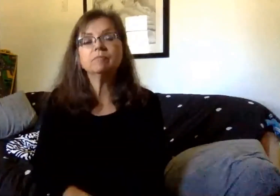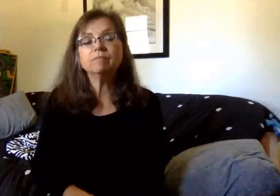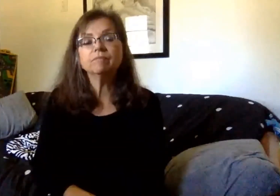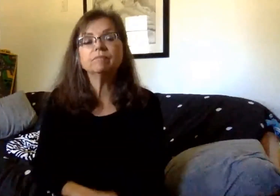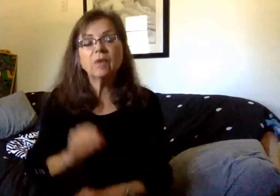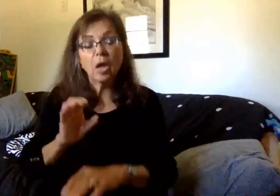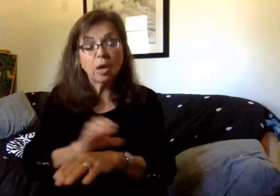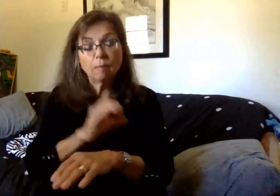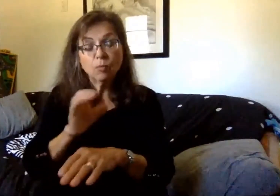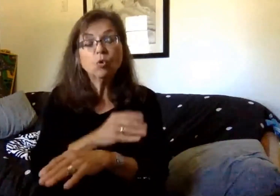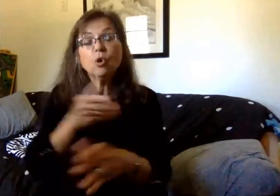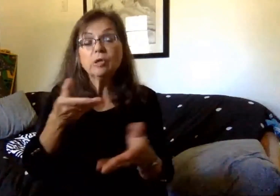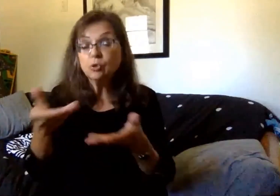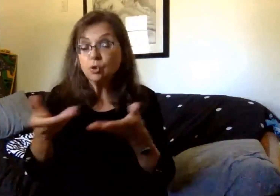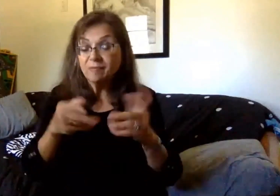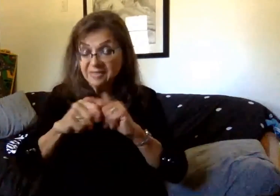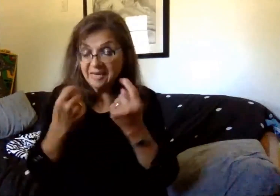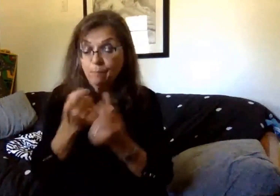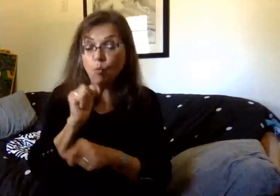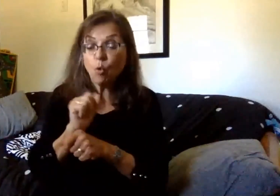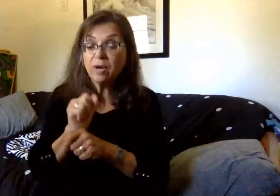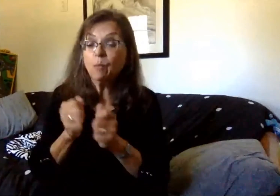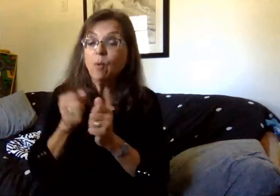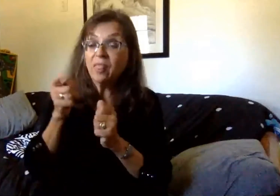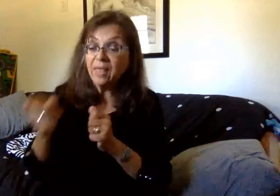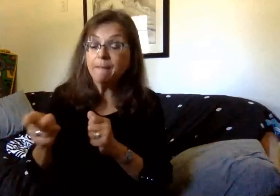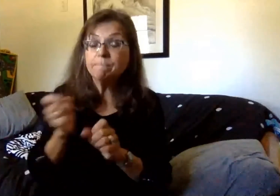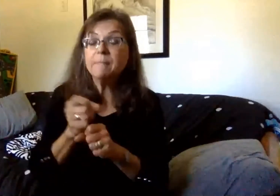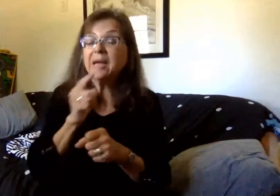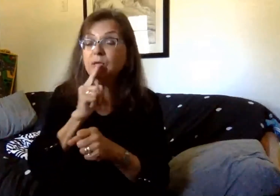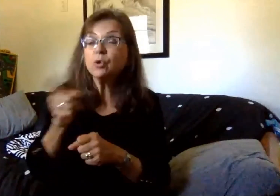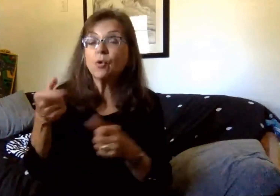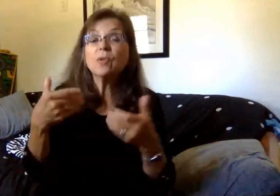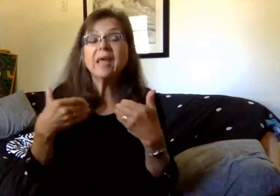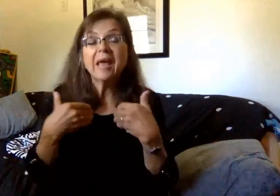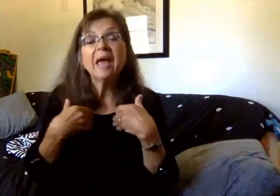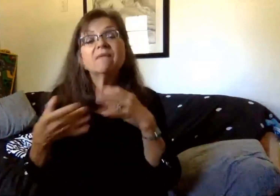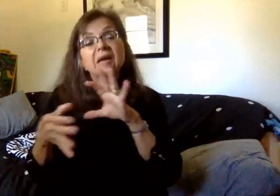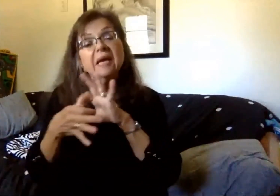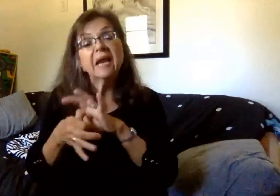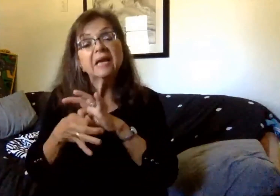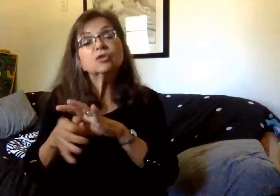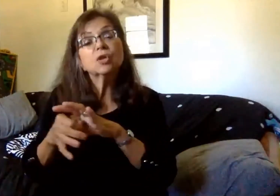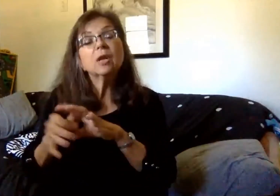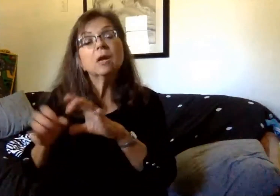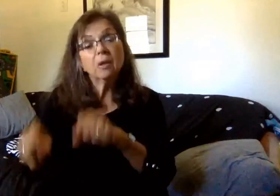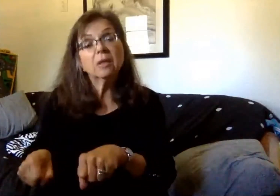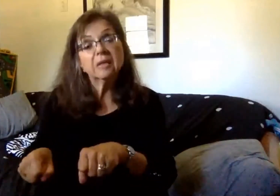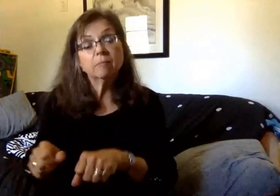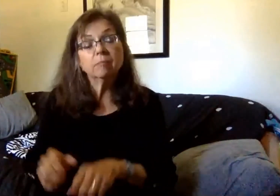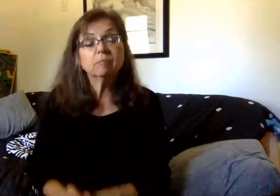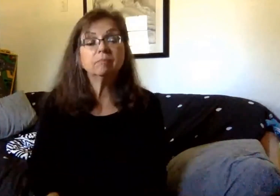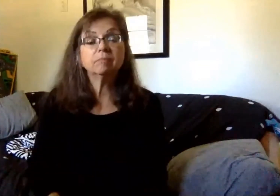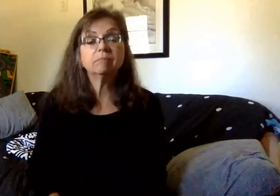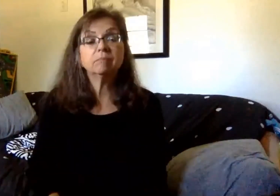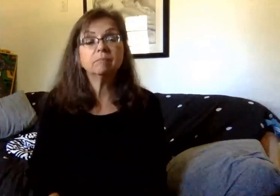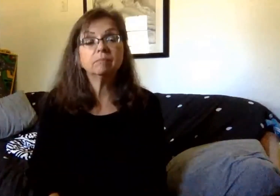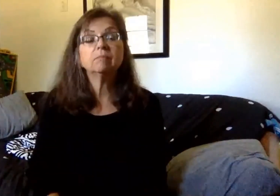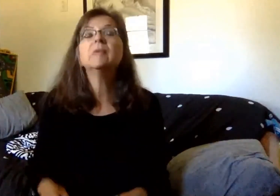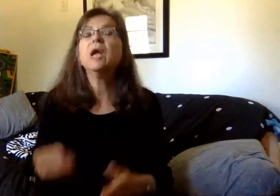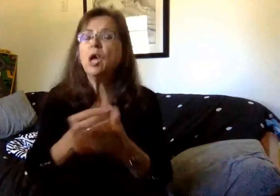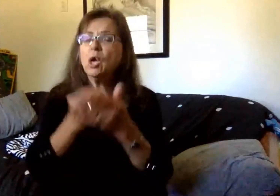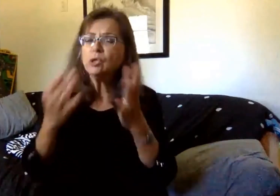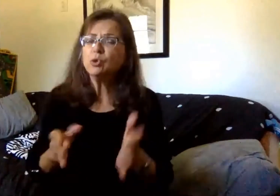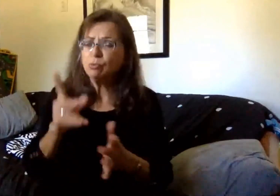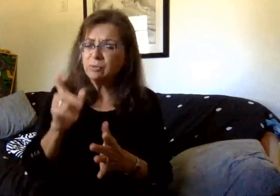services team is working with those families to ensure that they have that connectivity before the first day of school. Will students need